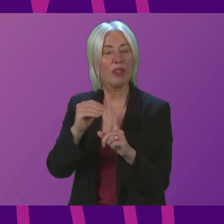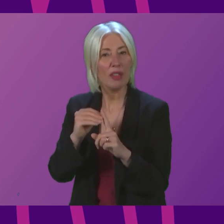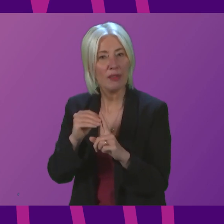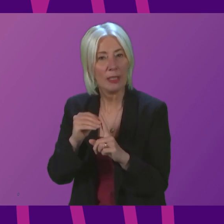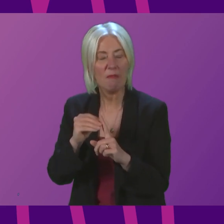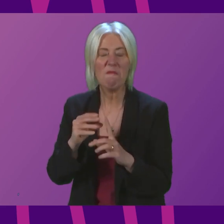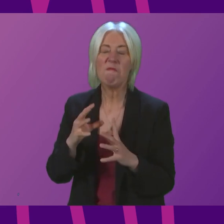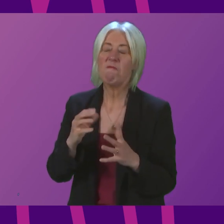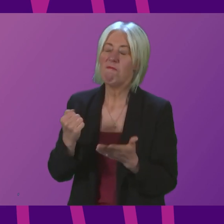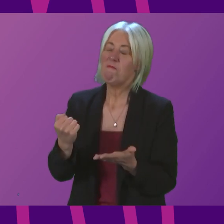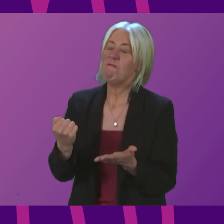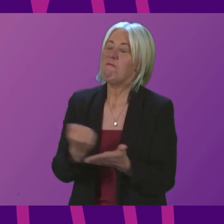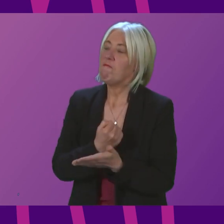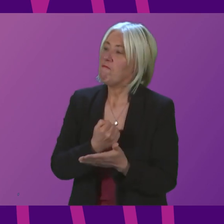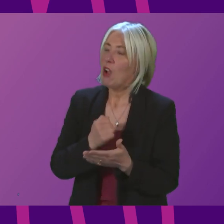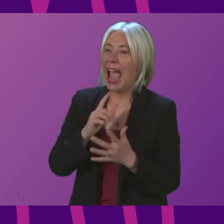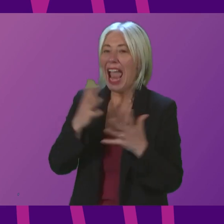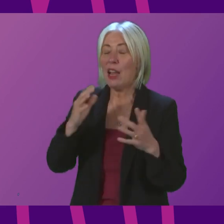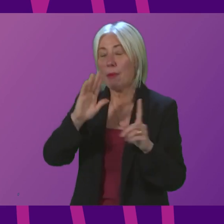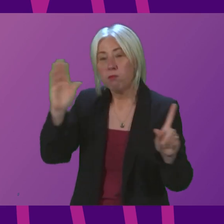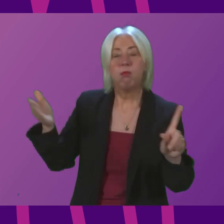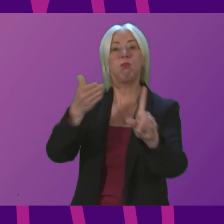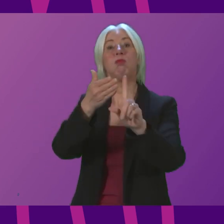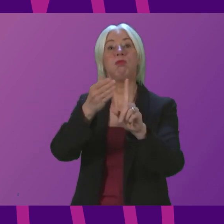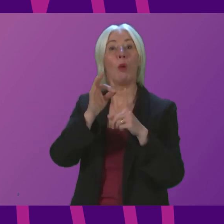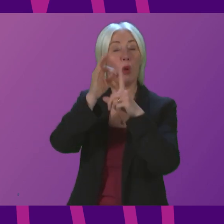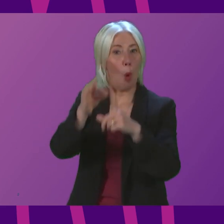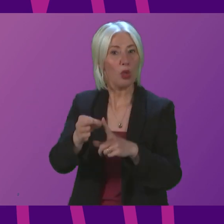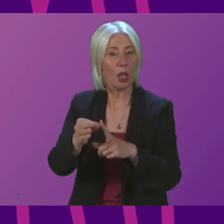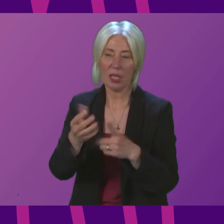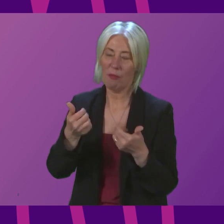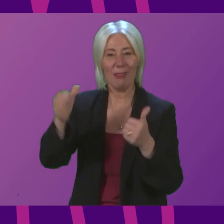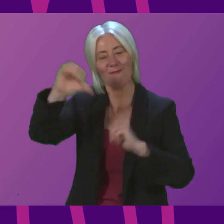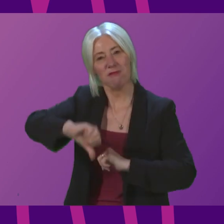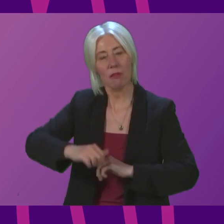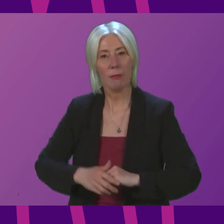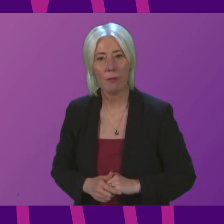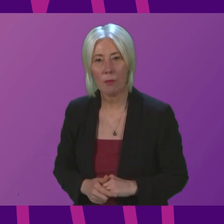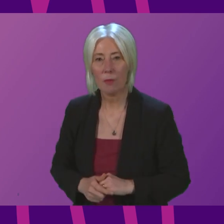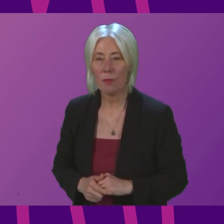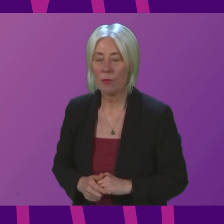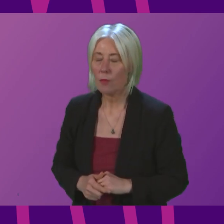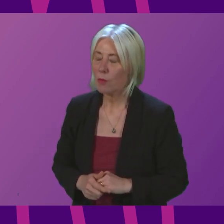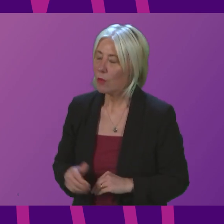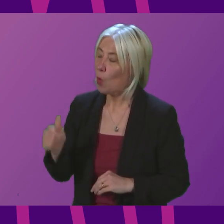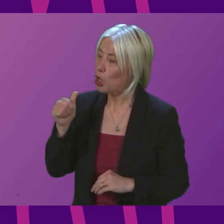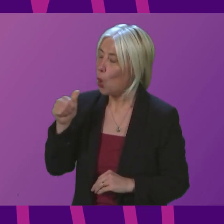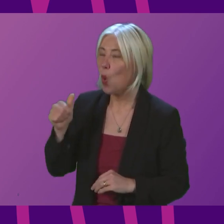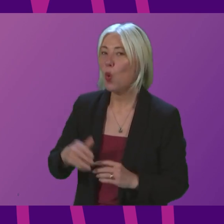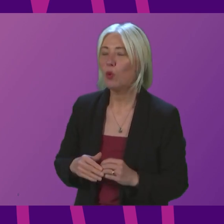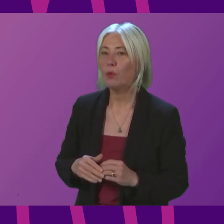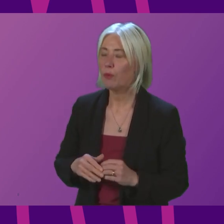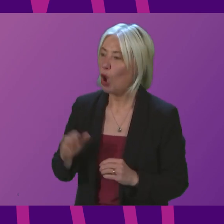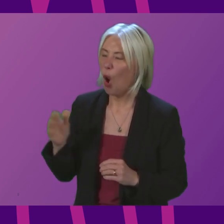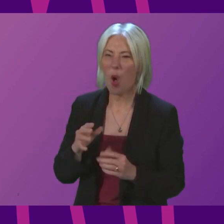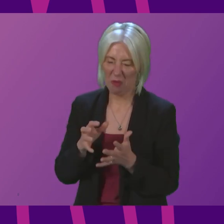has thwarted further ambitious proposals being brought forward. Now, we know that all of